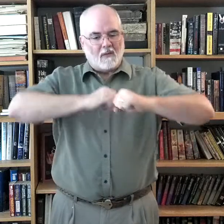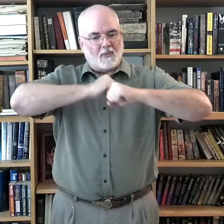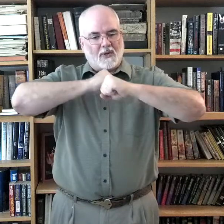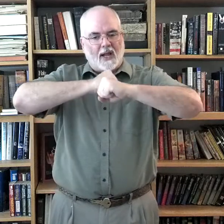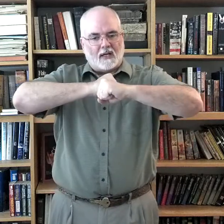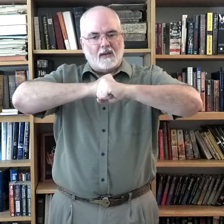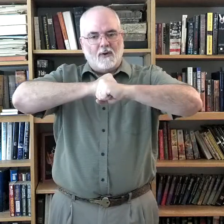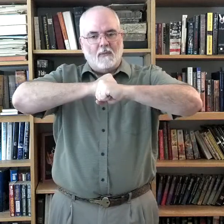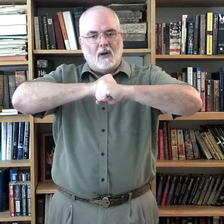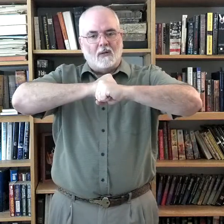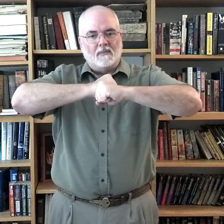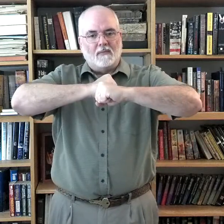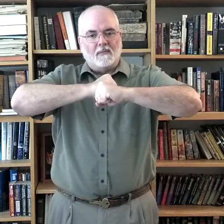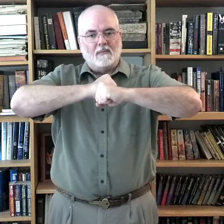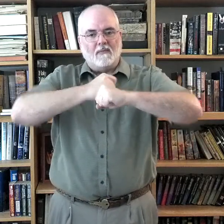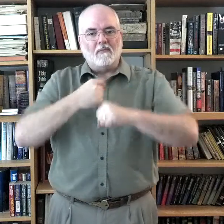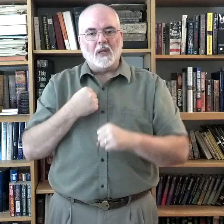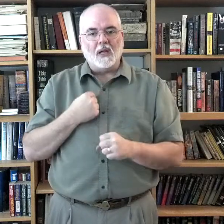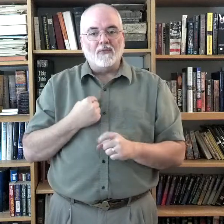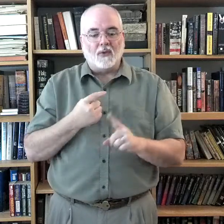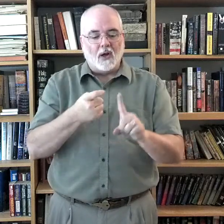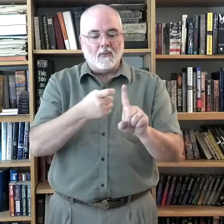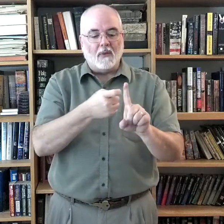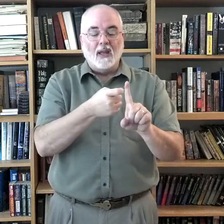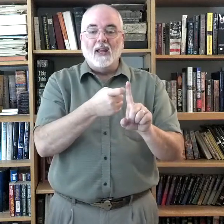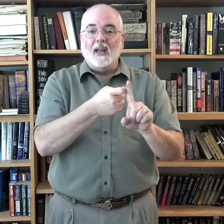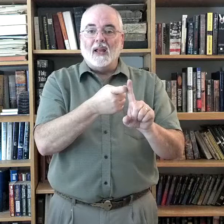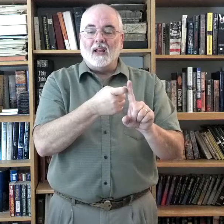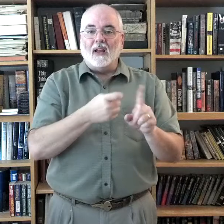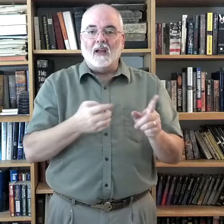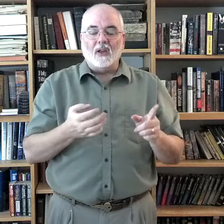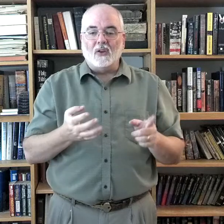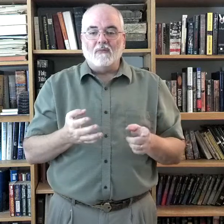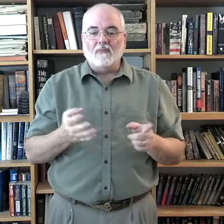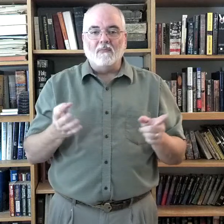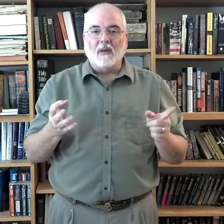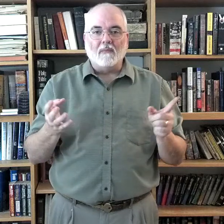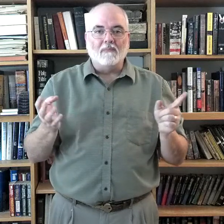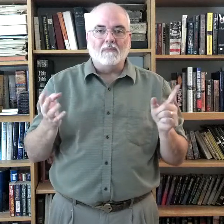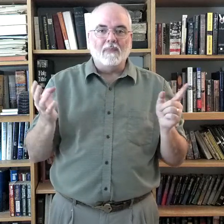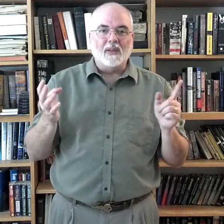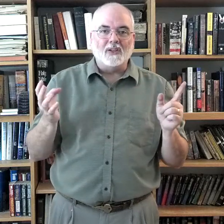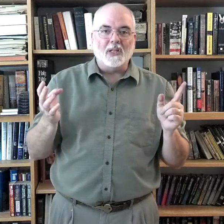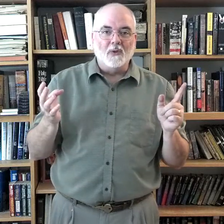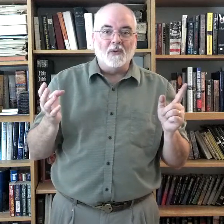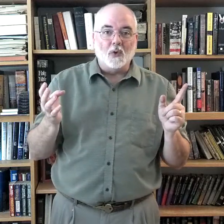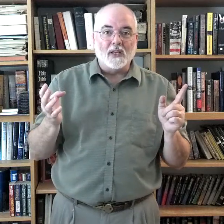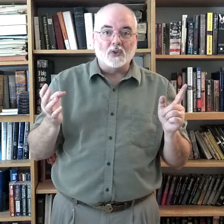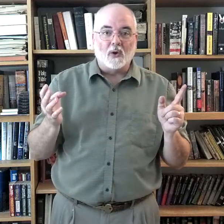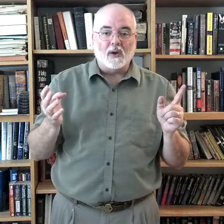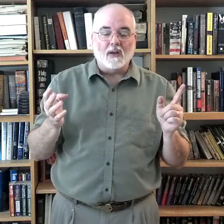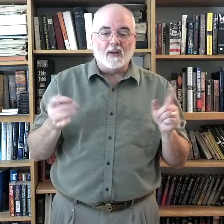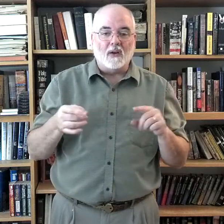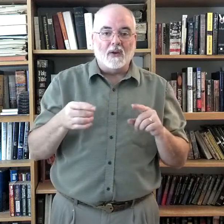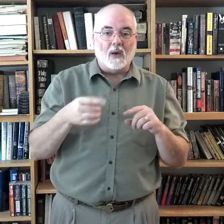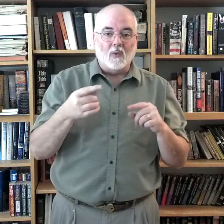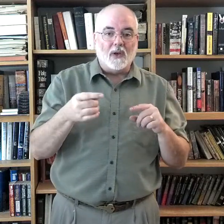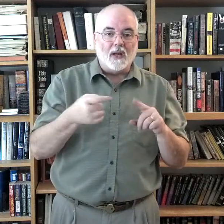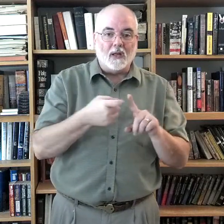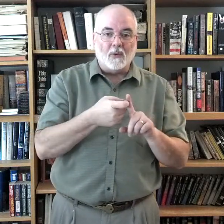Protect like football. Me. From. Uh. Did you see the movie Toy Story? You know, you got Woody and you pull a